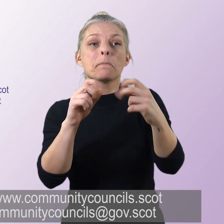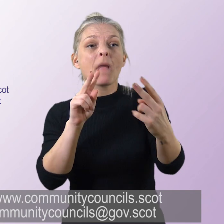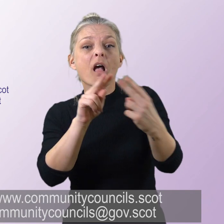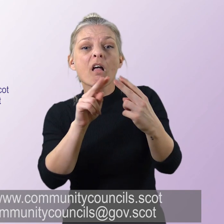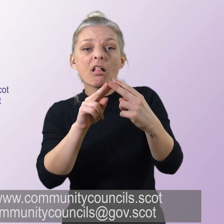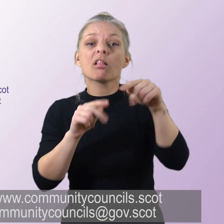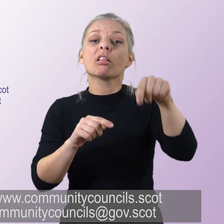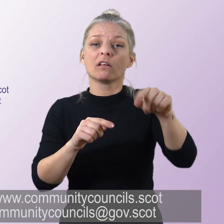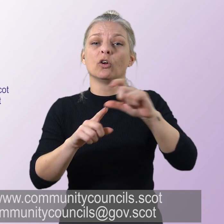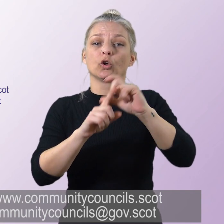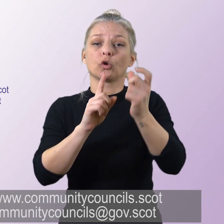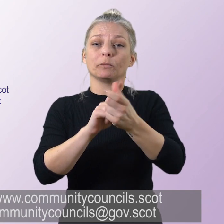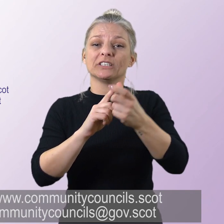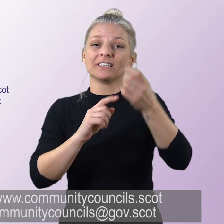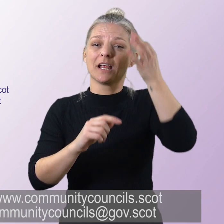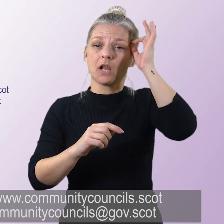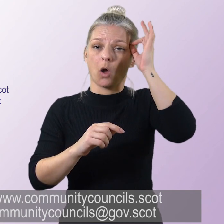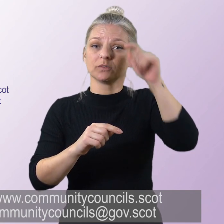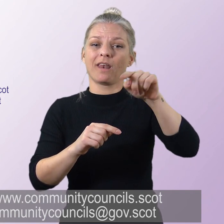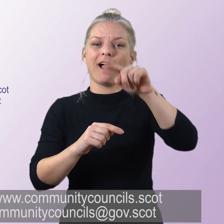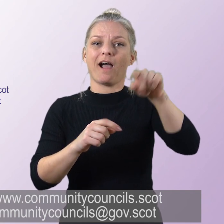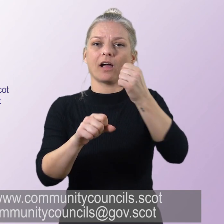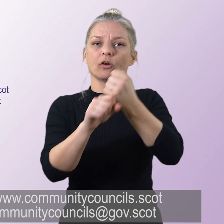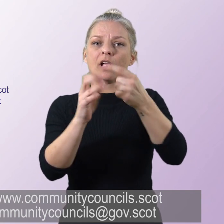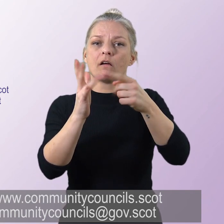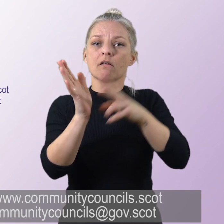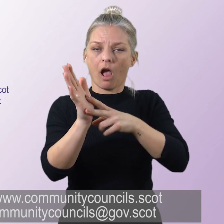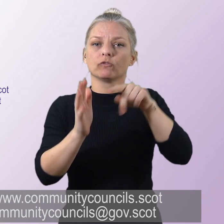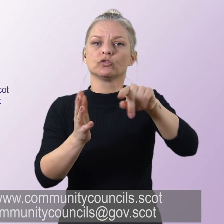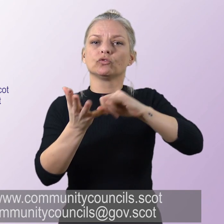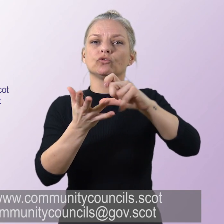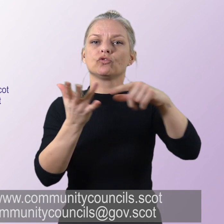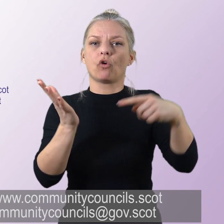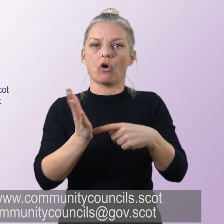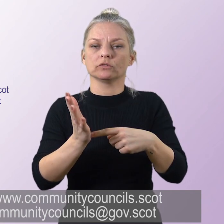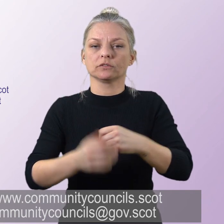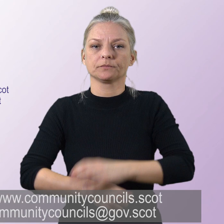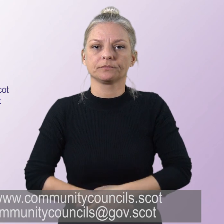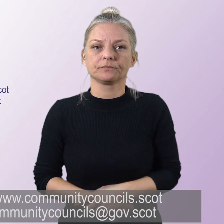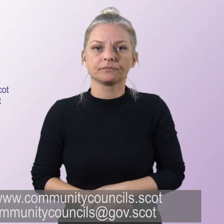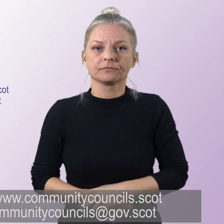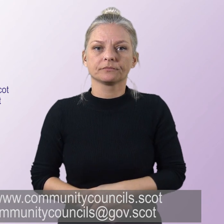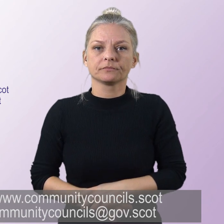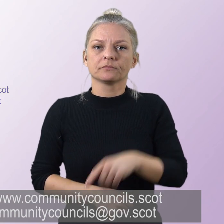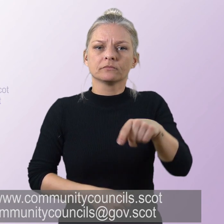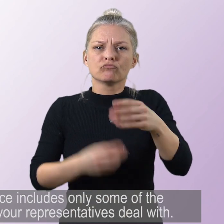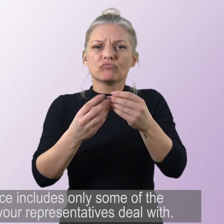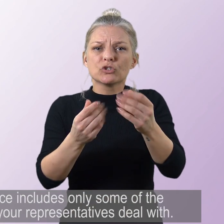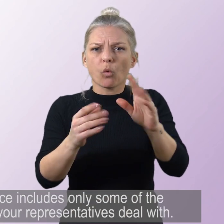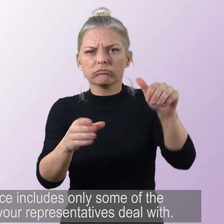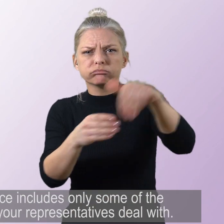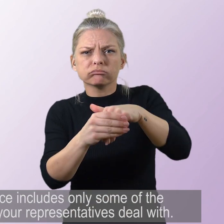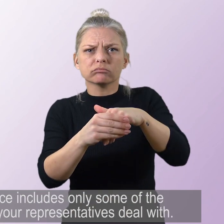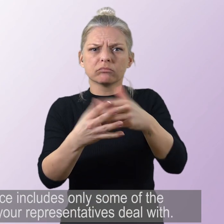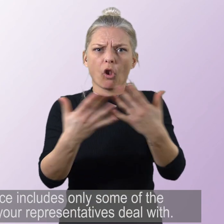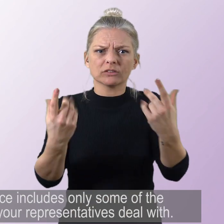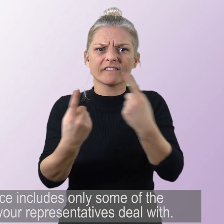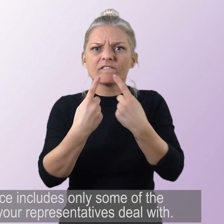.scot Email www.communitycouncils.gov.scot This resource includes